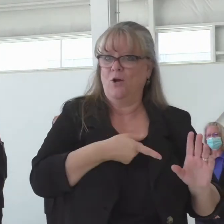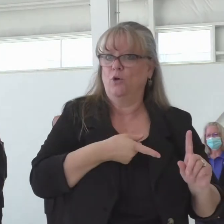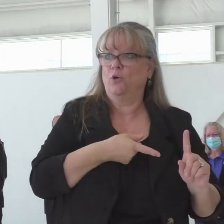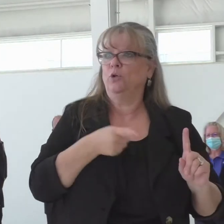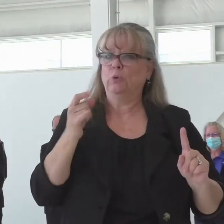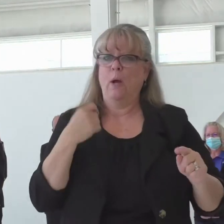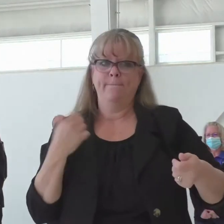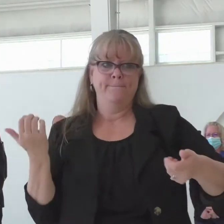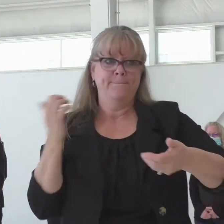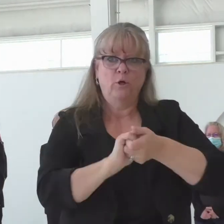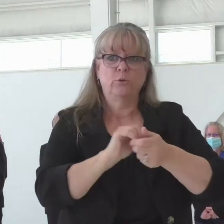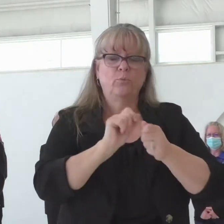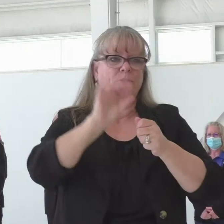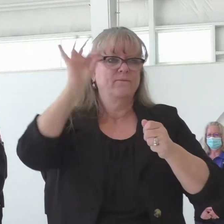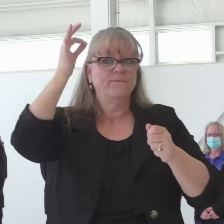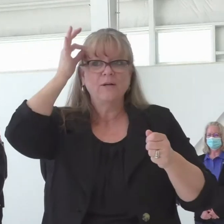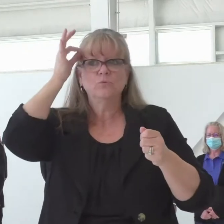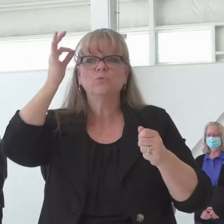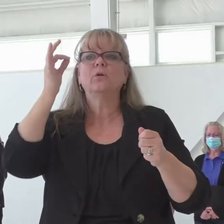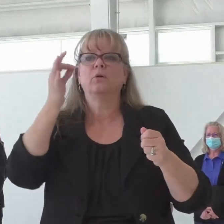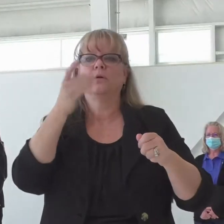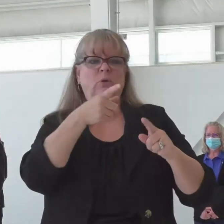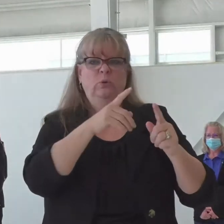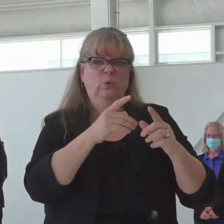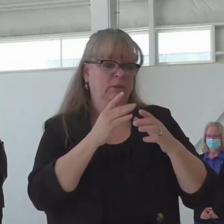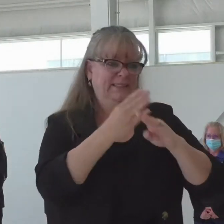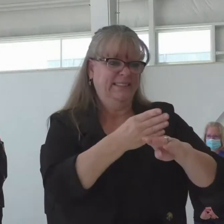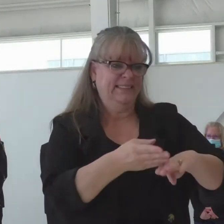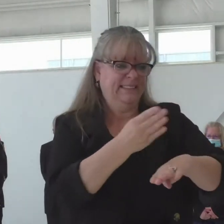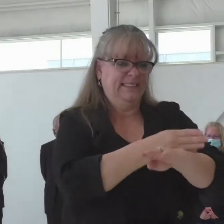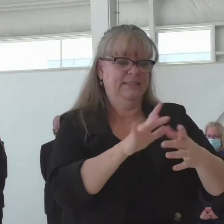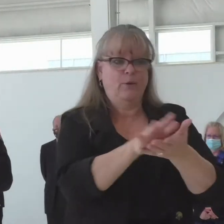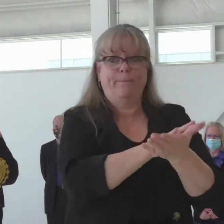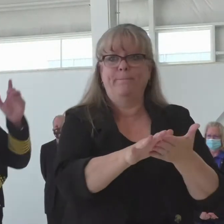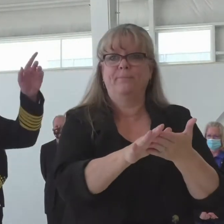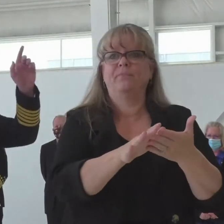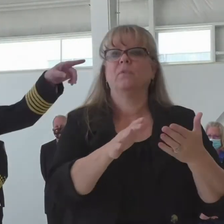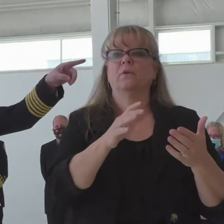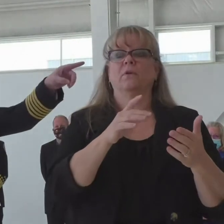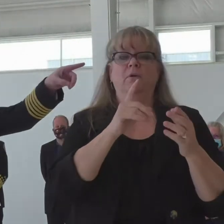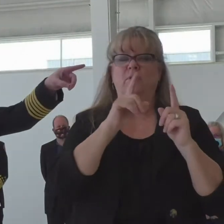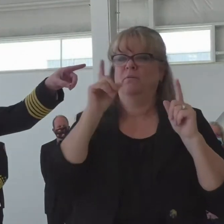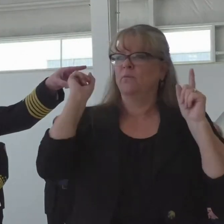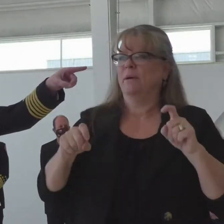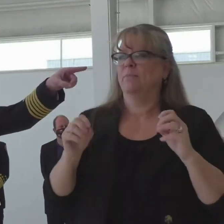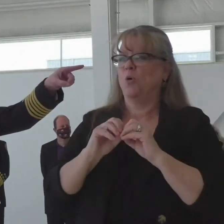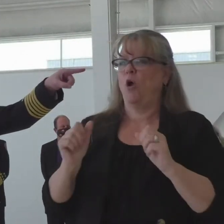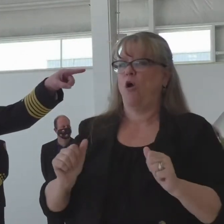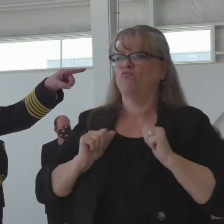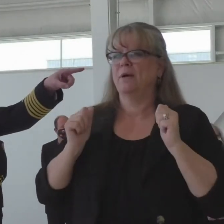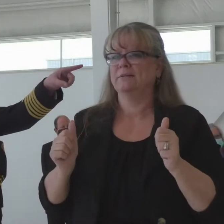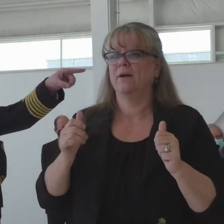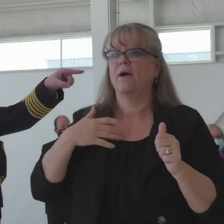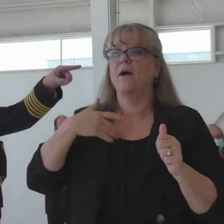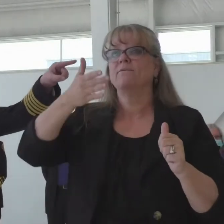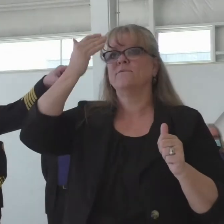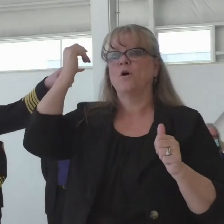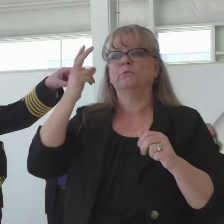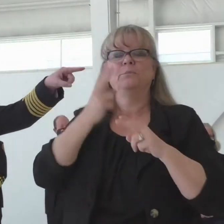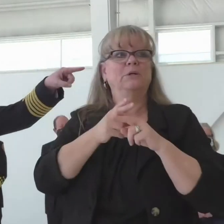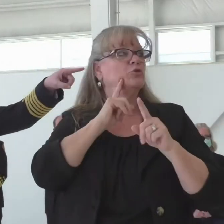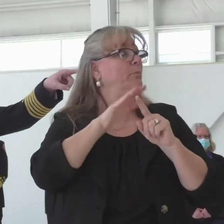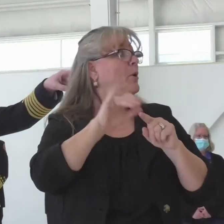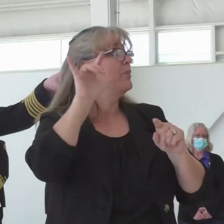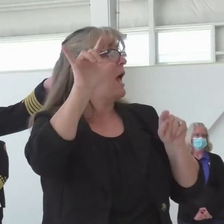enhanced state assistance and be more aggressive and and I failed to mention earlier to to my left here is what we call it the